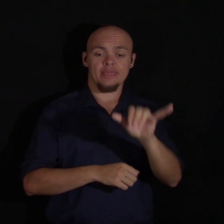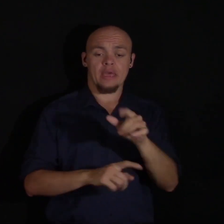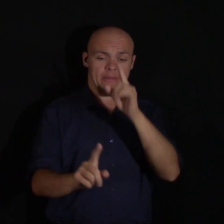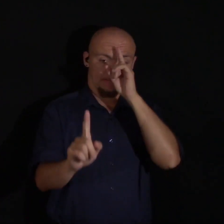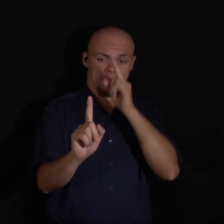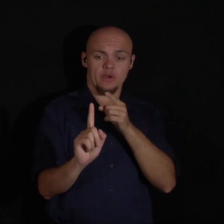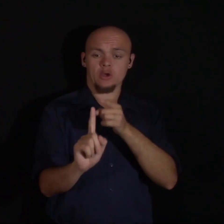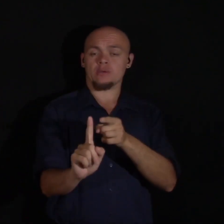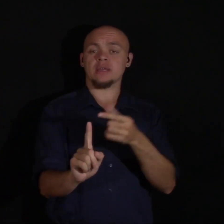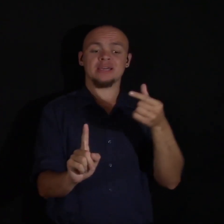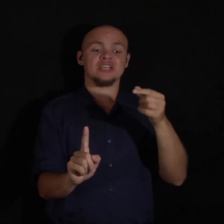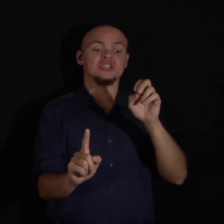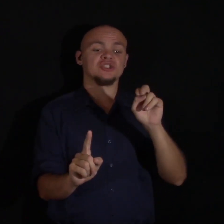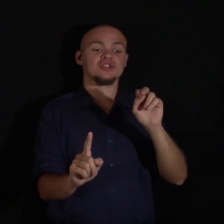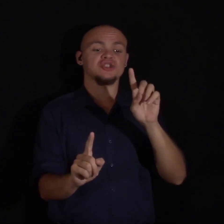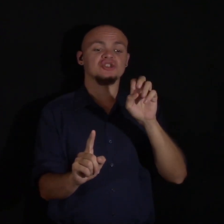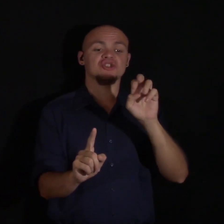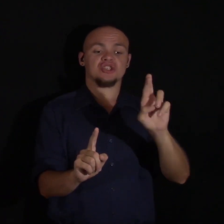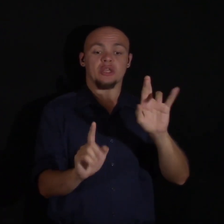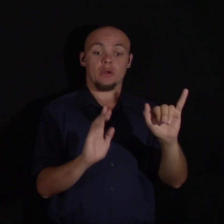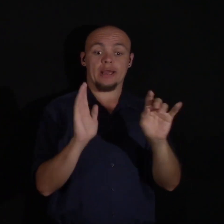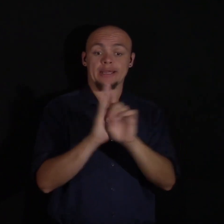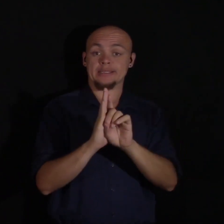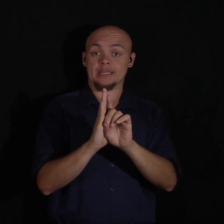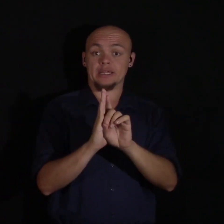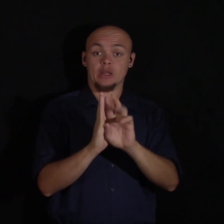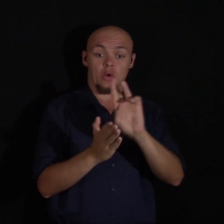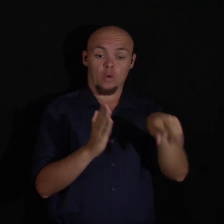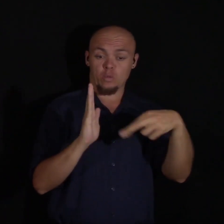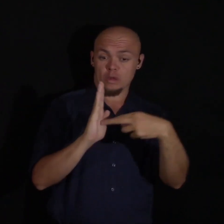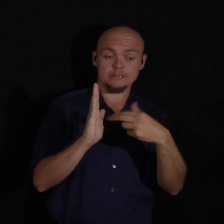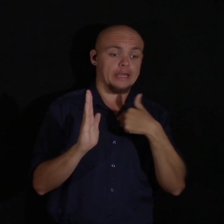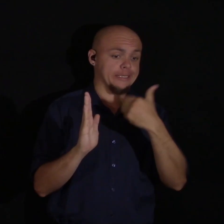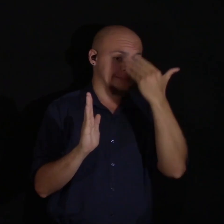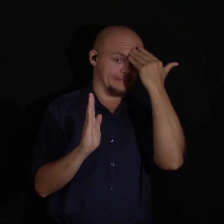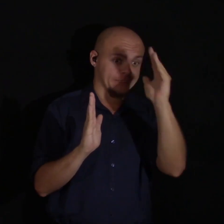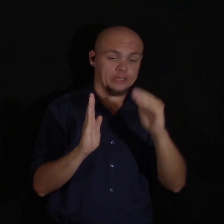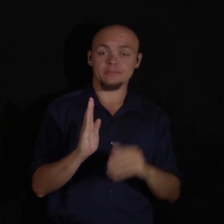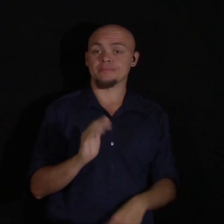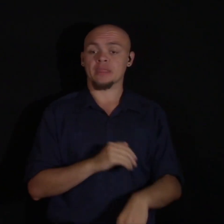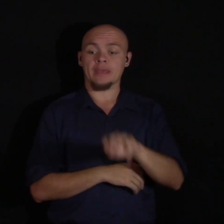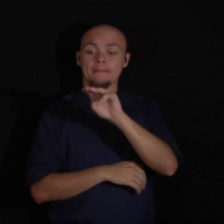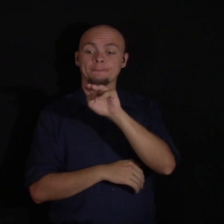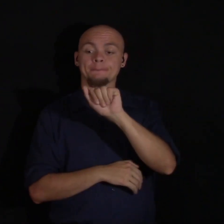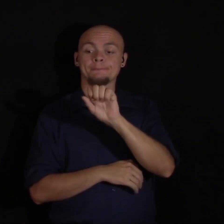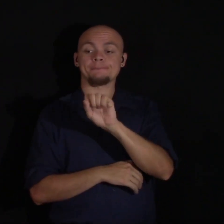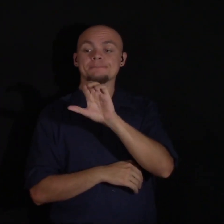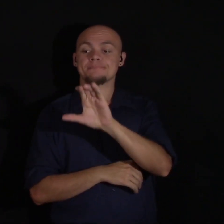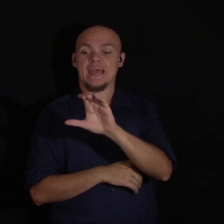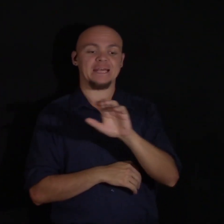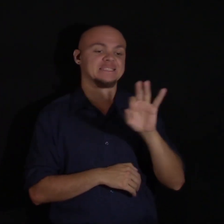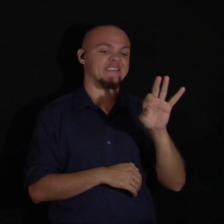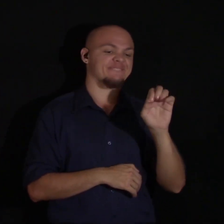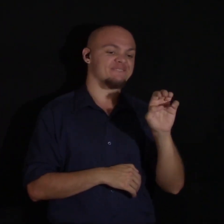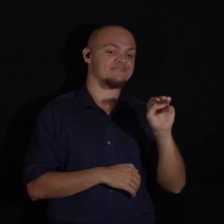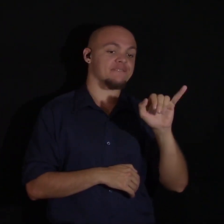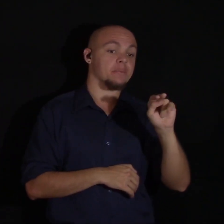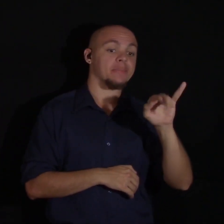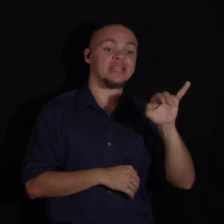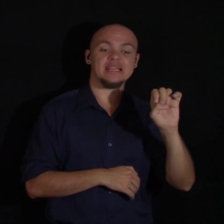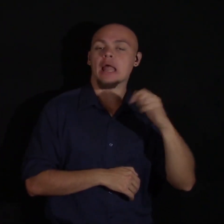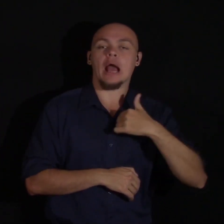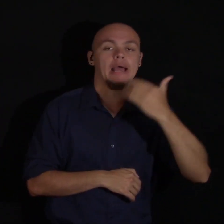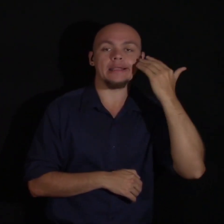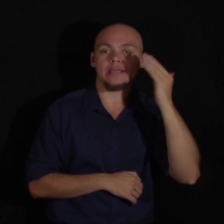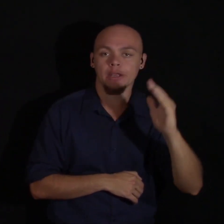no idea what gender identity or what gender roles were. I didn't know what was masculine and what was feminine. I was just doing what made me happy.